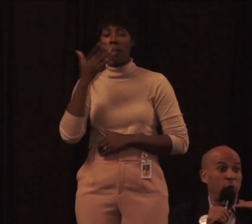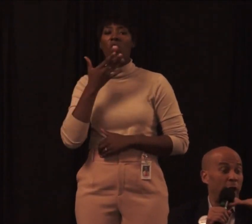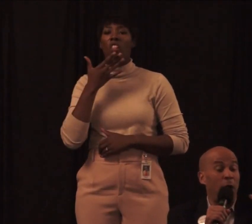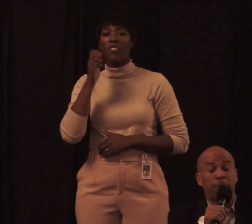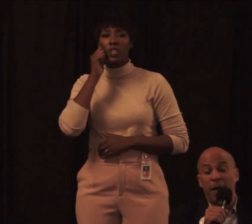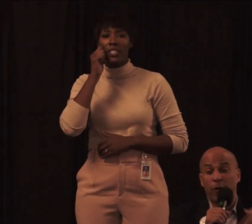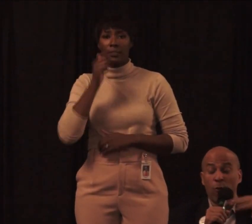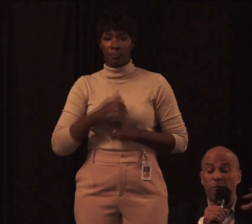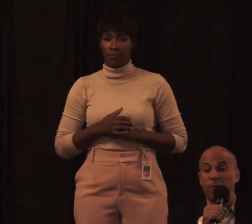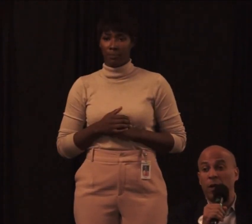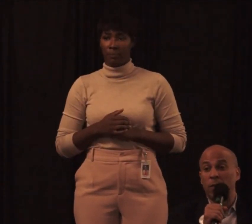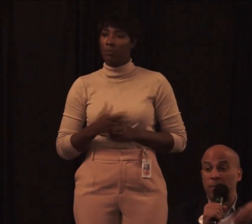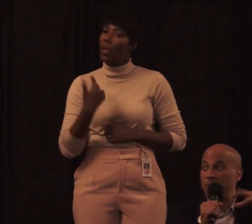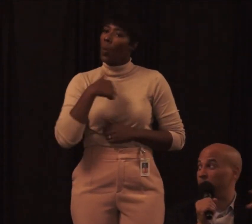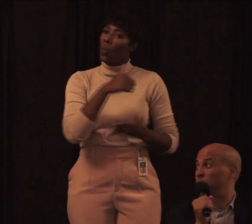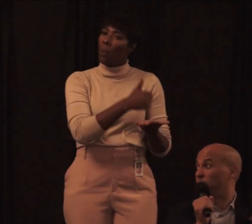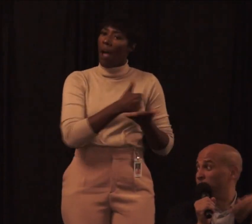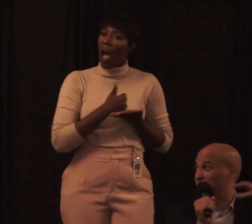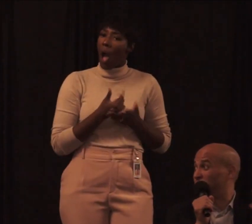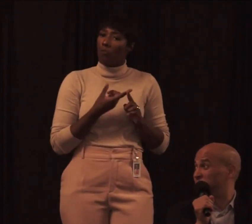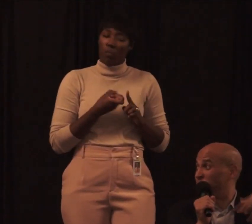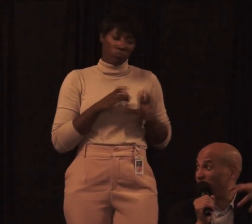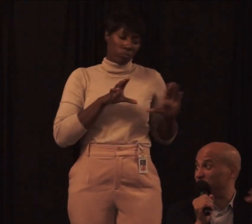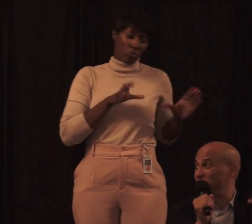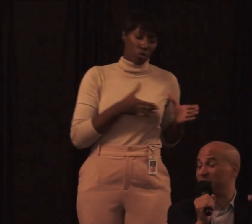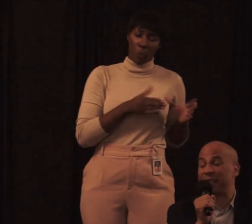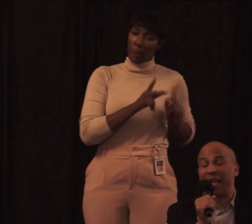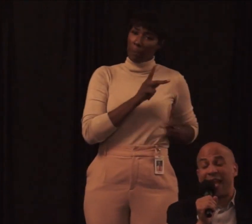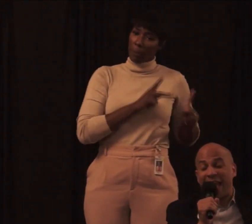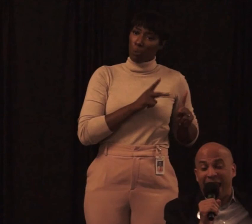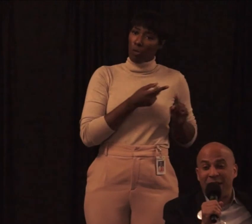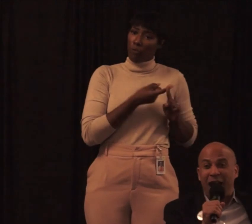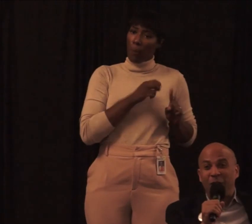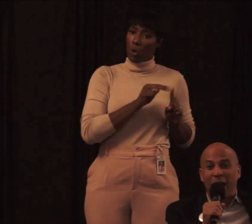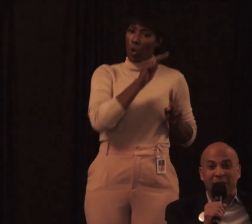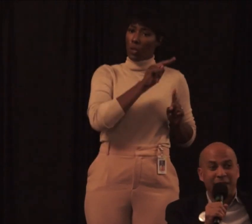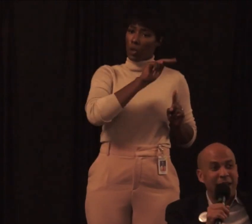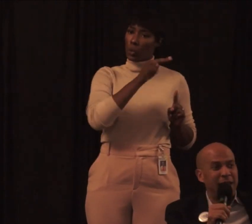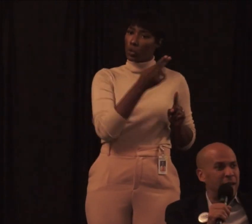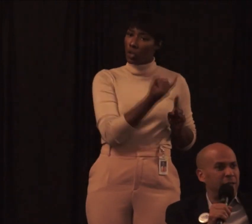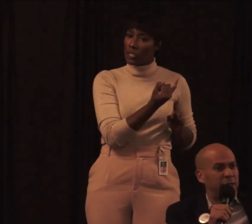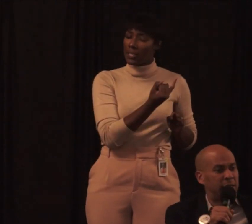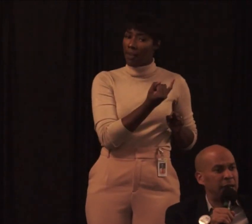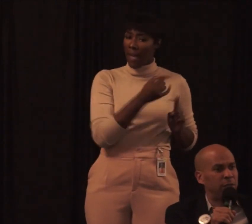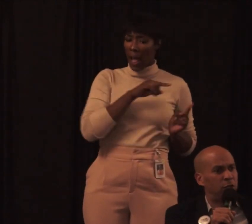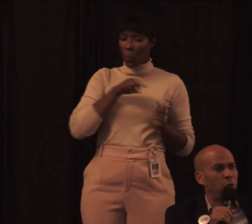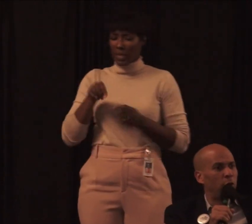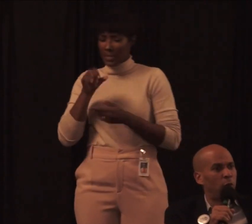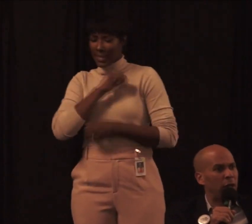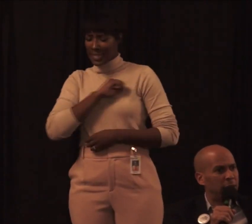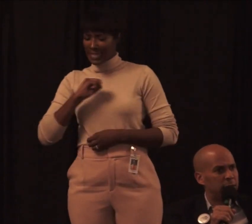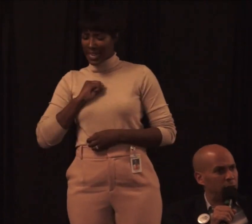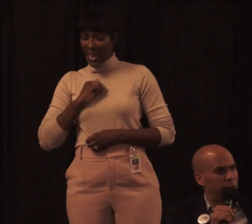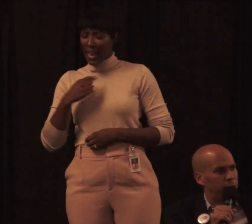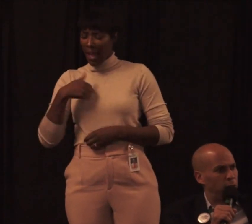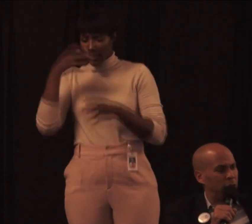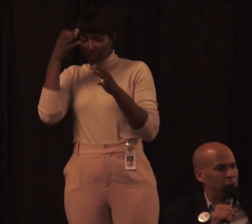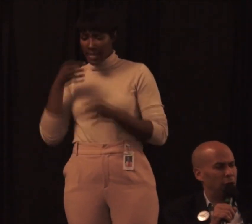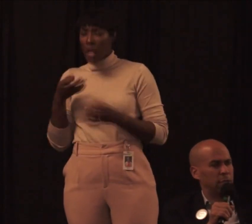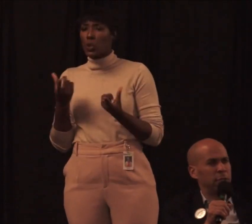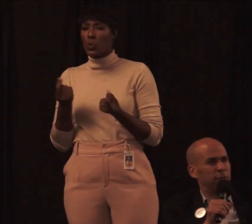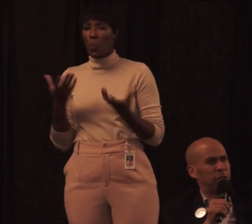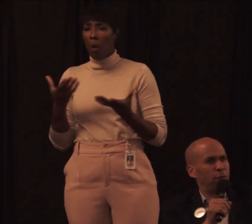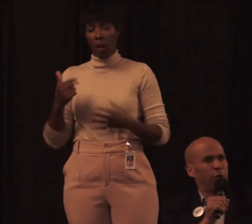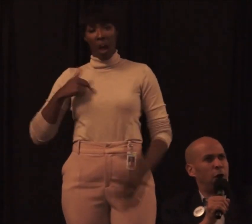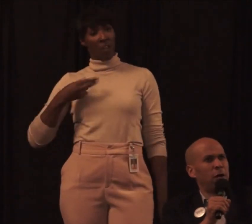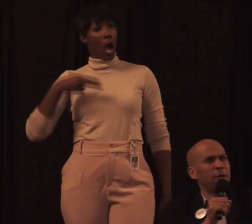to, we were helped by a group of people in northern New Jersey who helped do this, and I got to the Senate, and I decided to do what a lot of senators do that